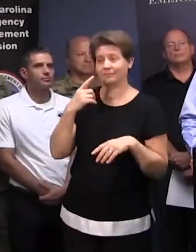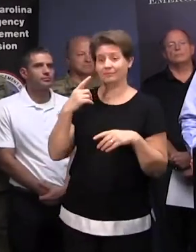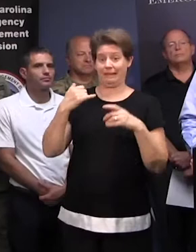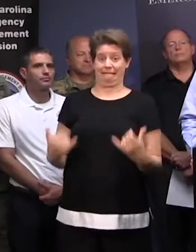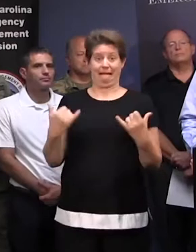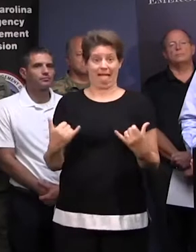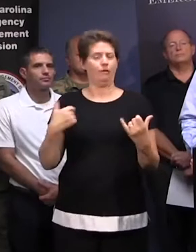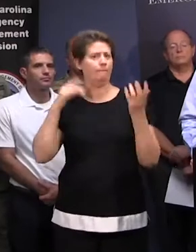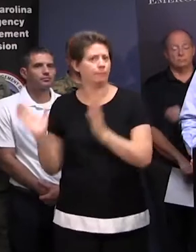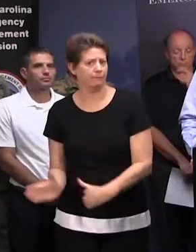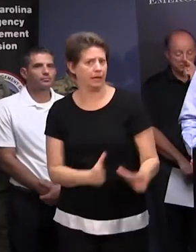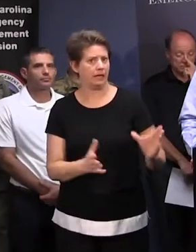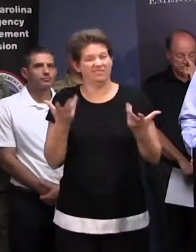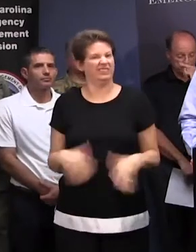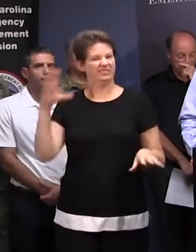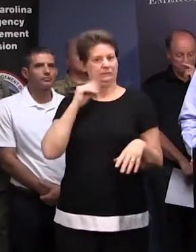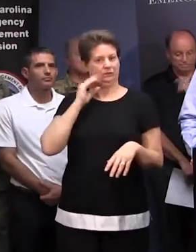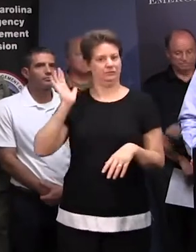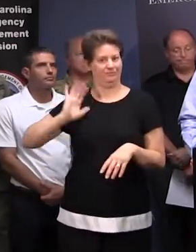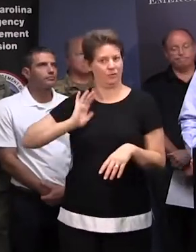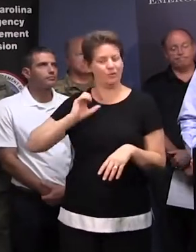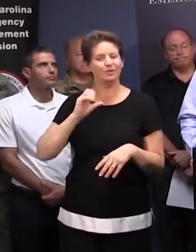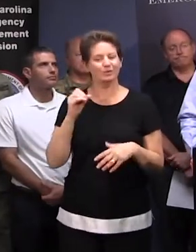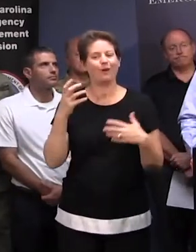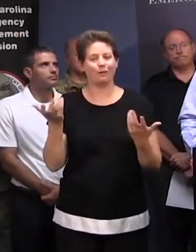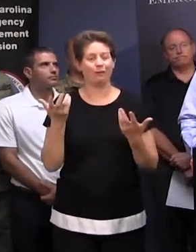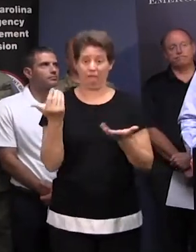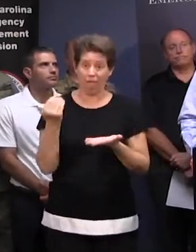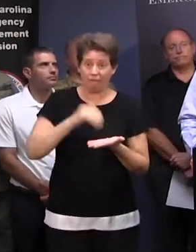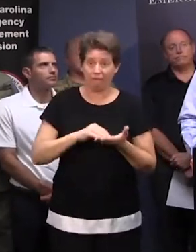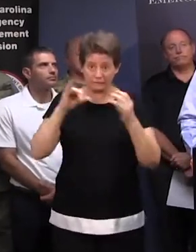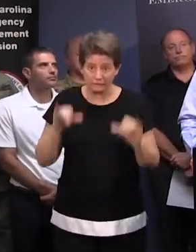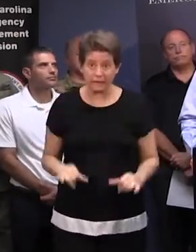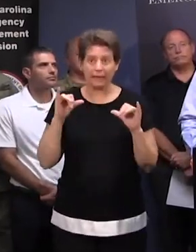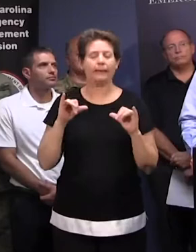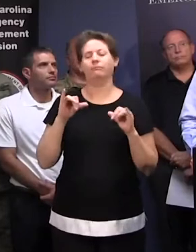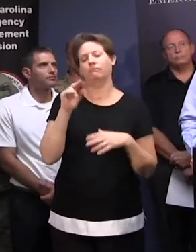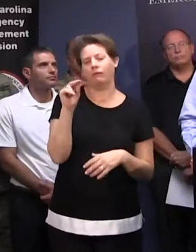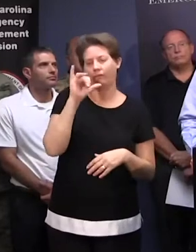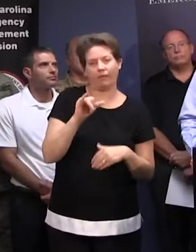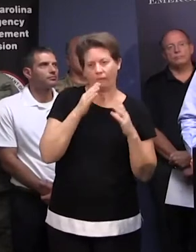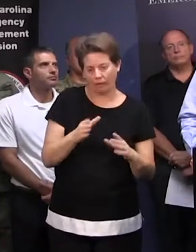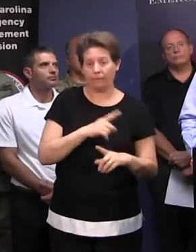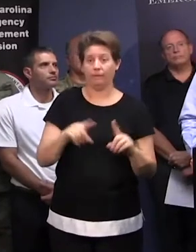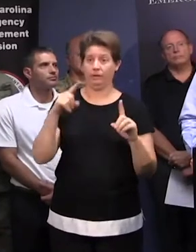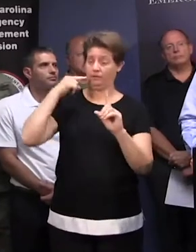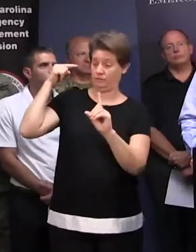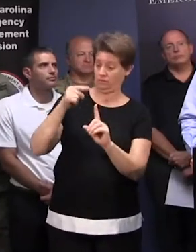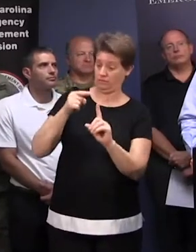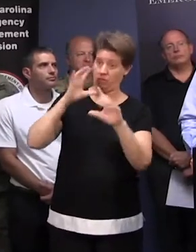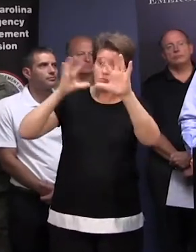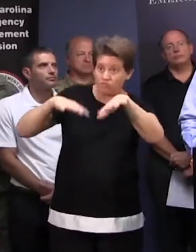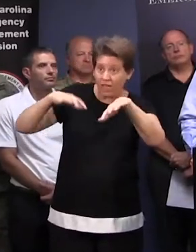this time because we've been through it one time before, and certainly it won't be a repeat in that regard. But as far as the volume of